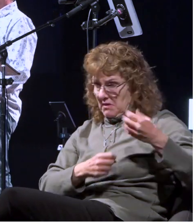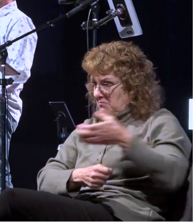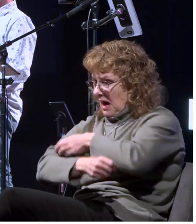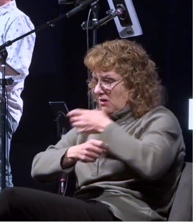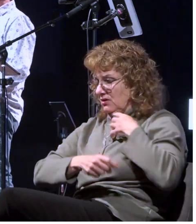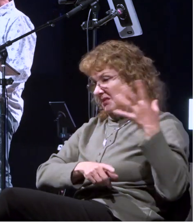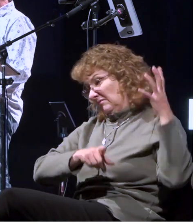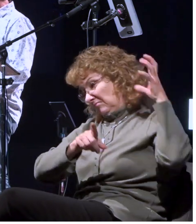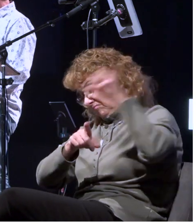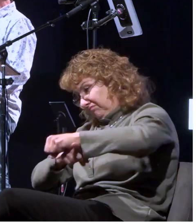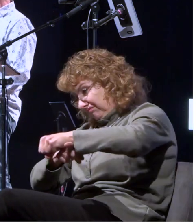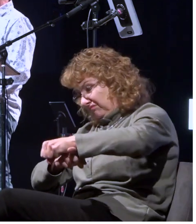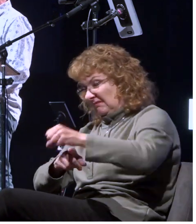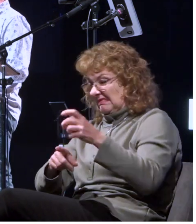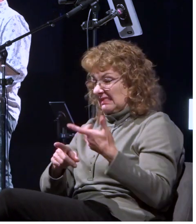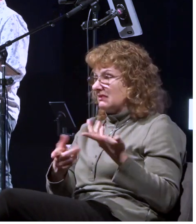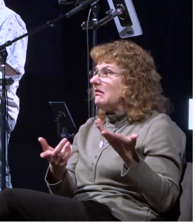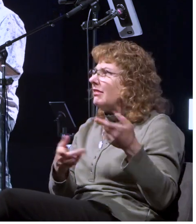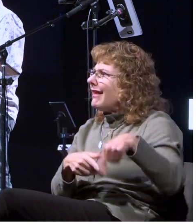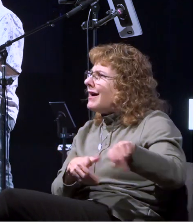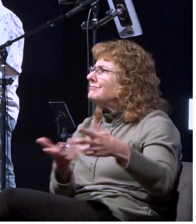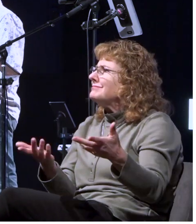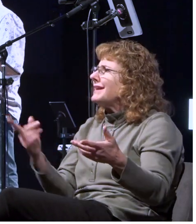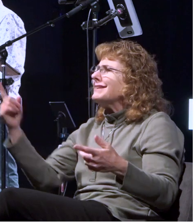this this philistines can be just like that